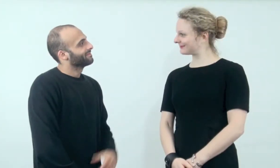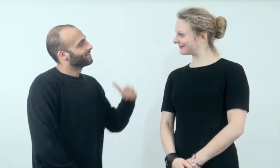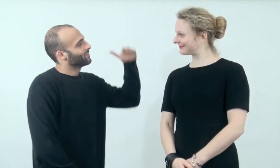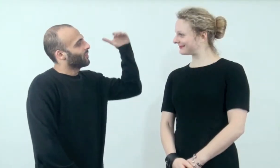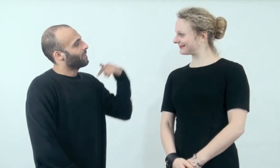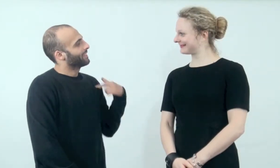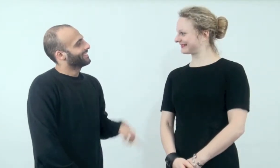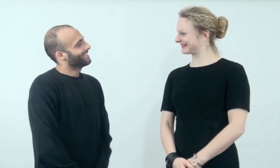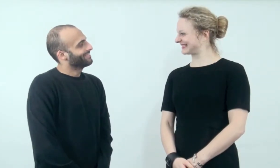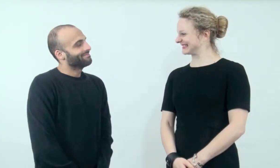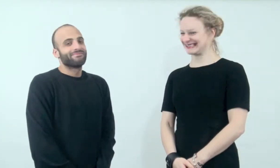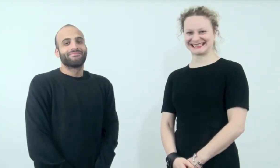You're taller than me, Lena!